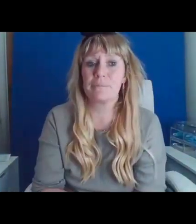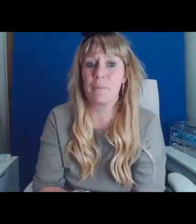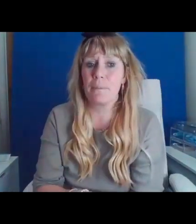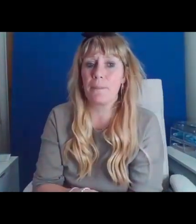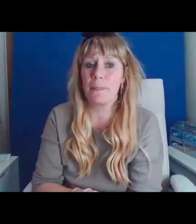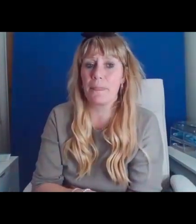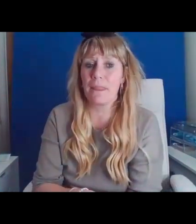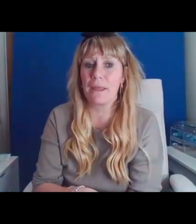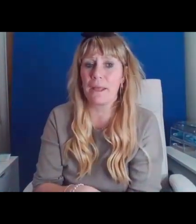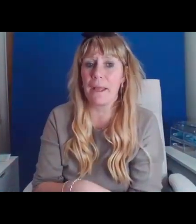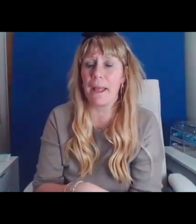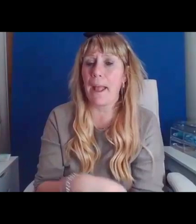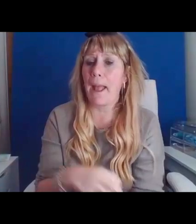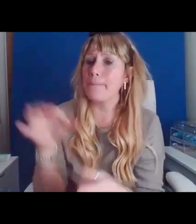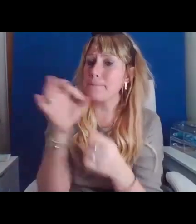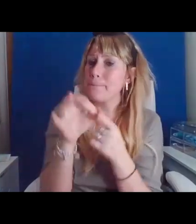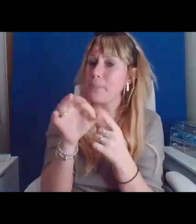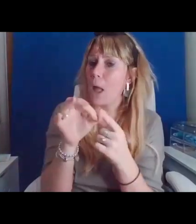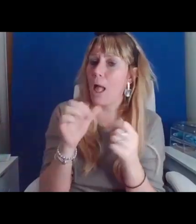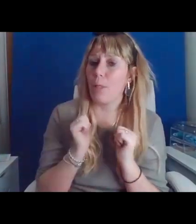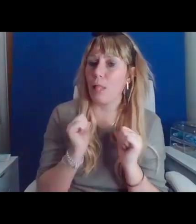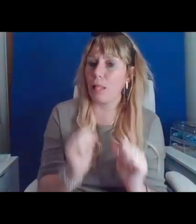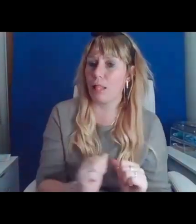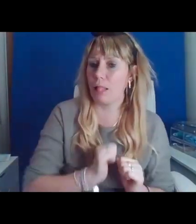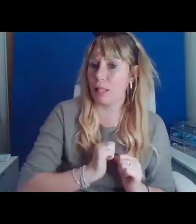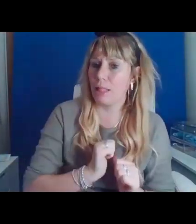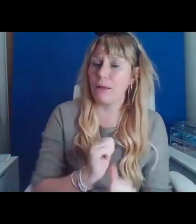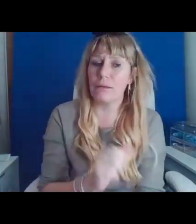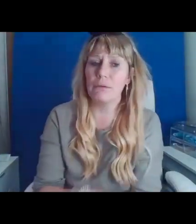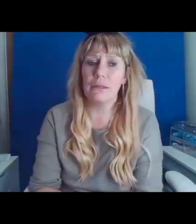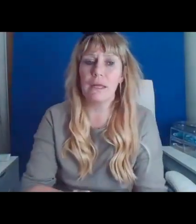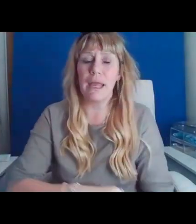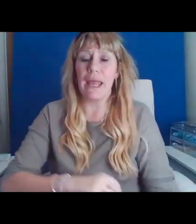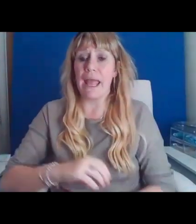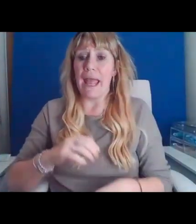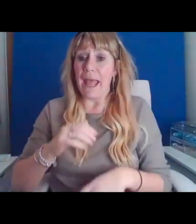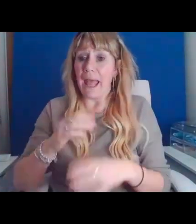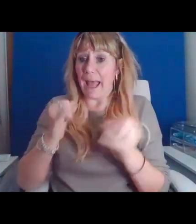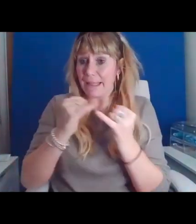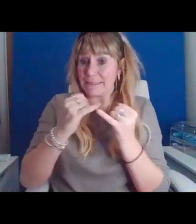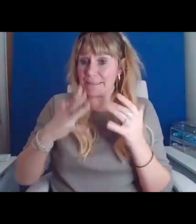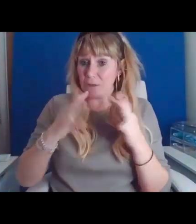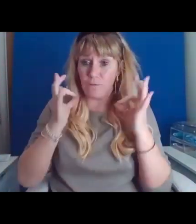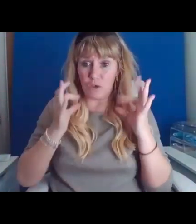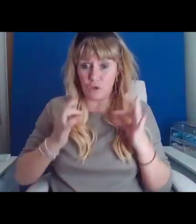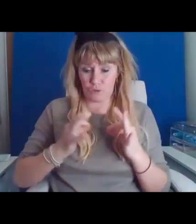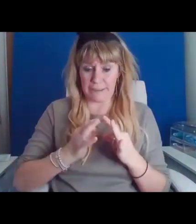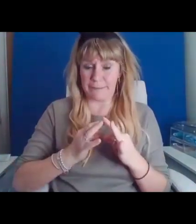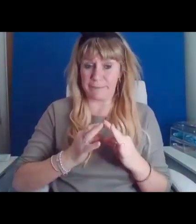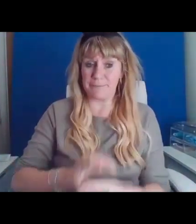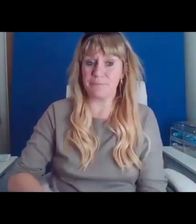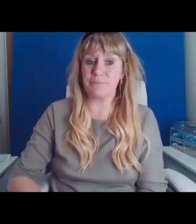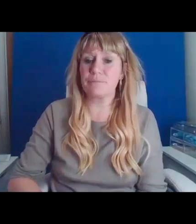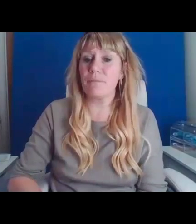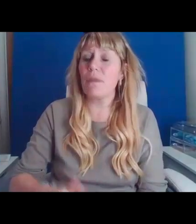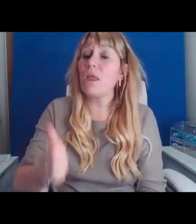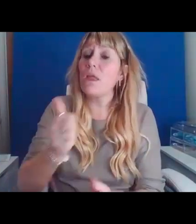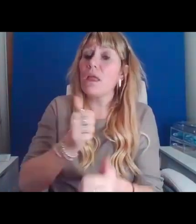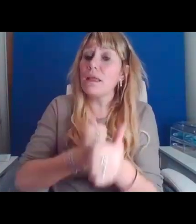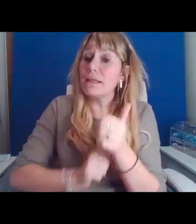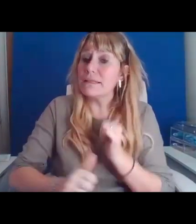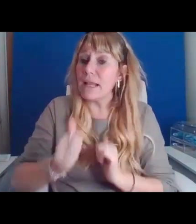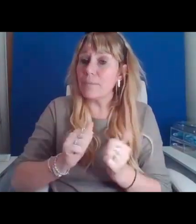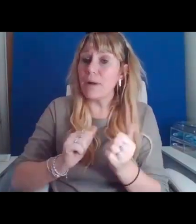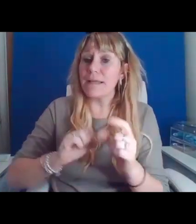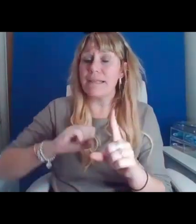a purple hoodie over a mauve jumper and silver coloured jewellery. We're celebrating LGBT